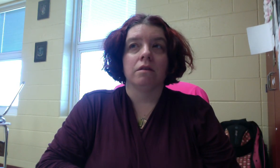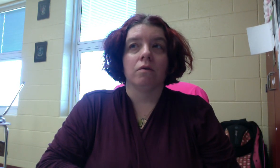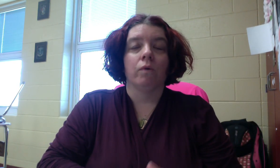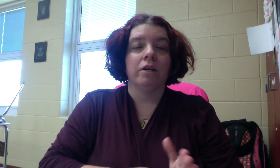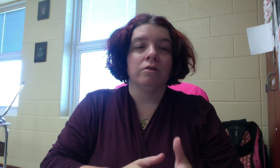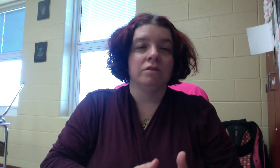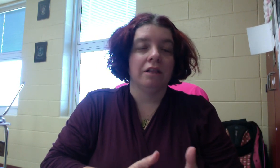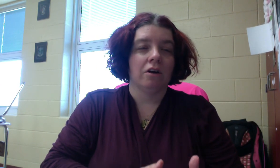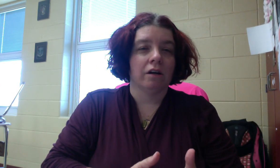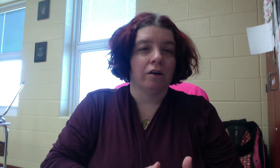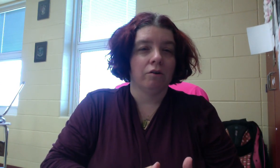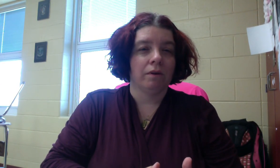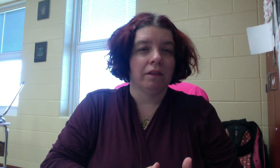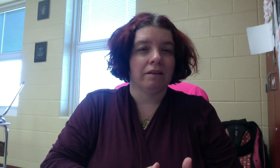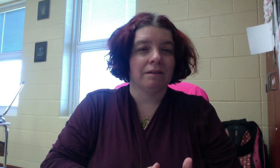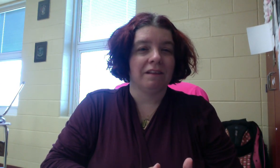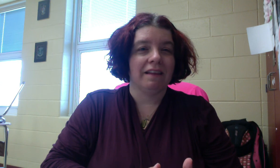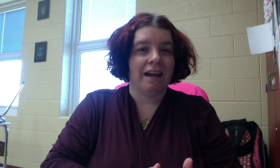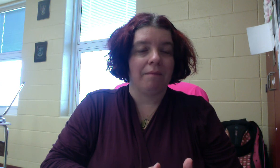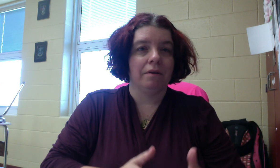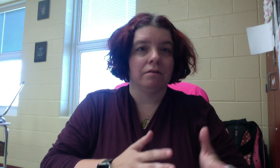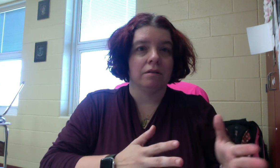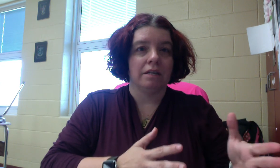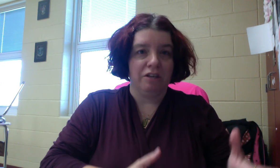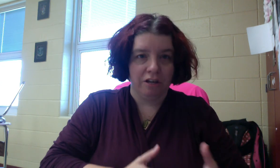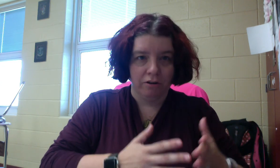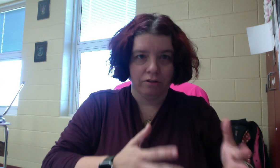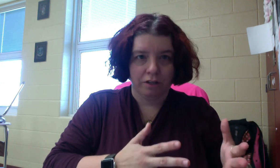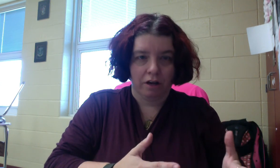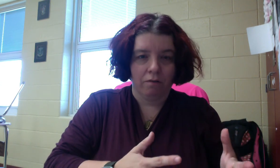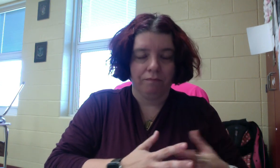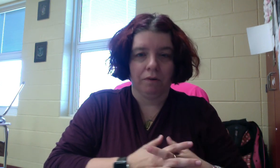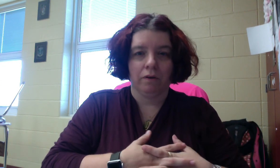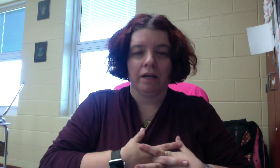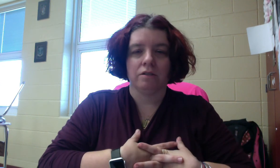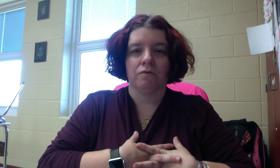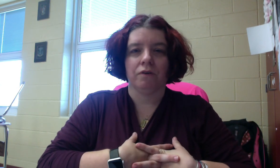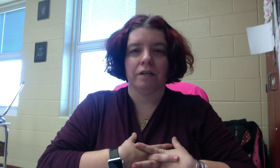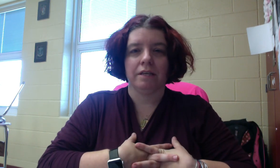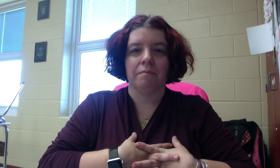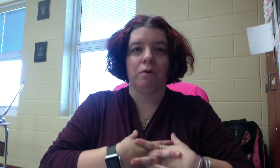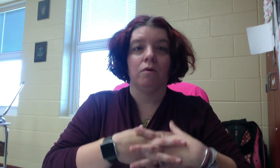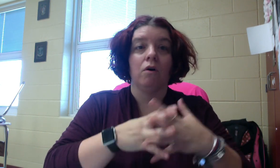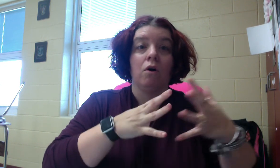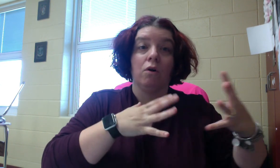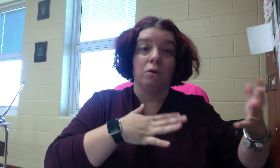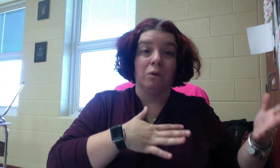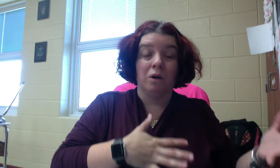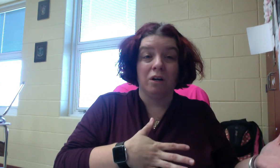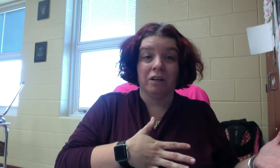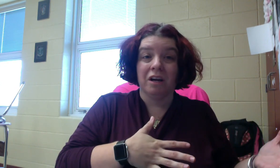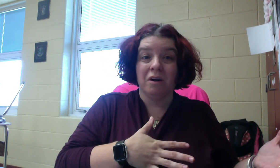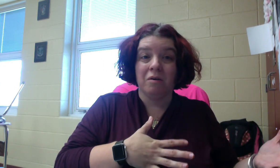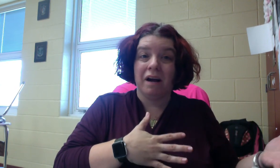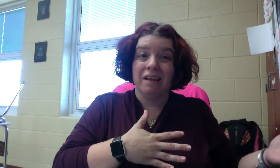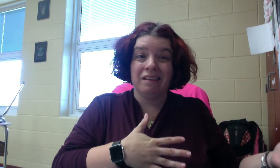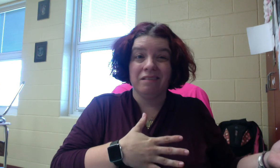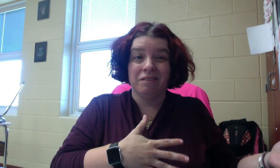When using long ago, you want to think of something that happened years ago. Okay. So for example, long ago, I lived